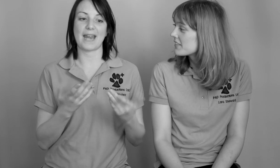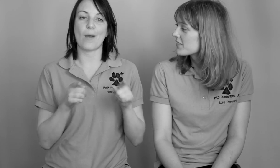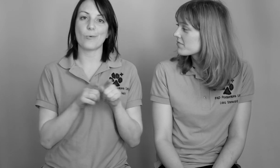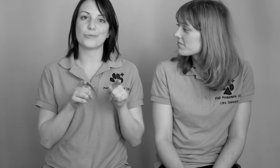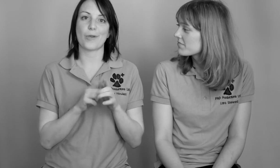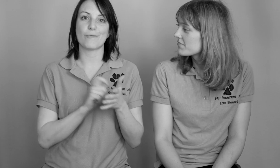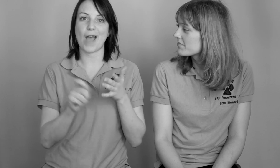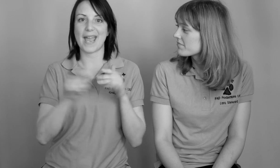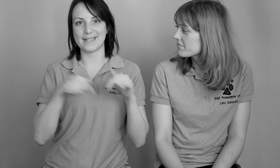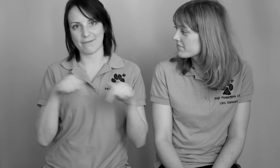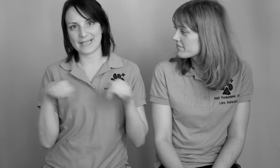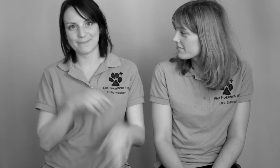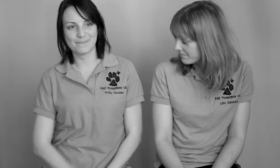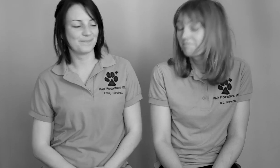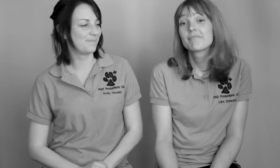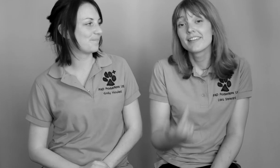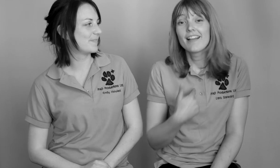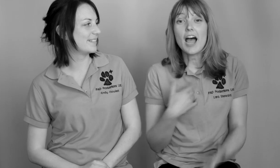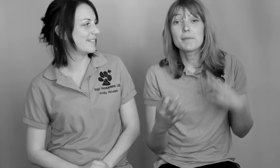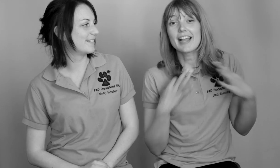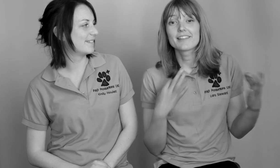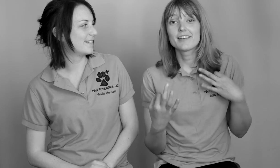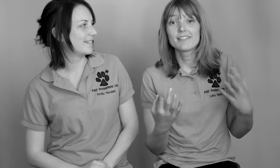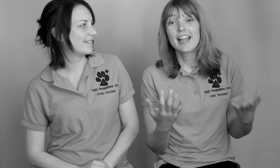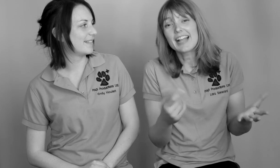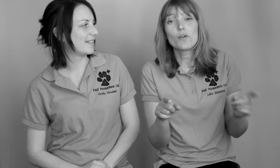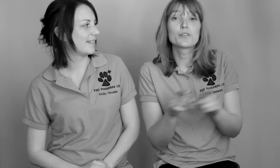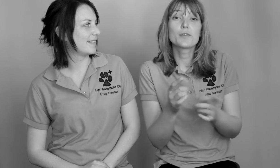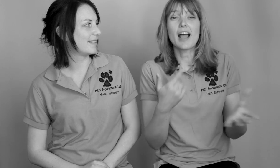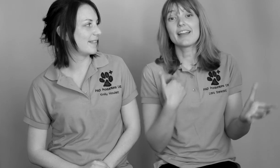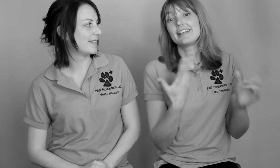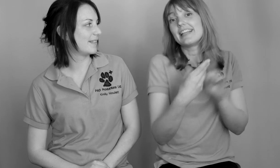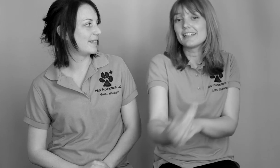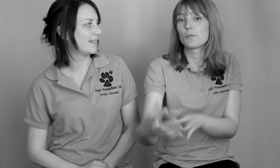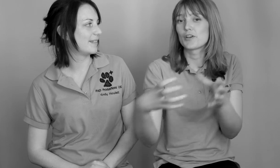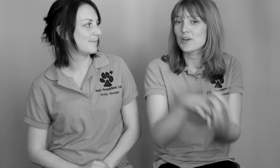now also write and done it. I'm an actor and also I lead workshops.